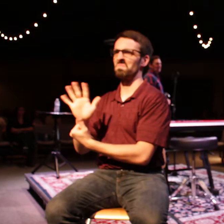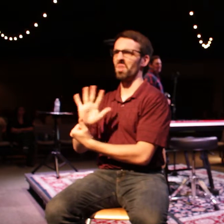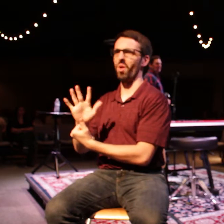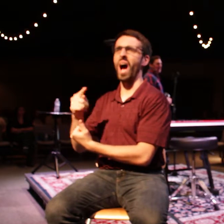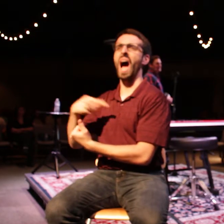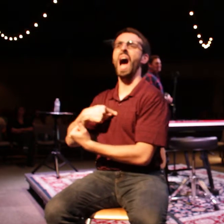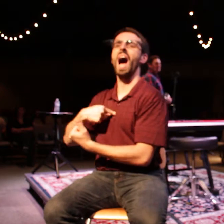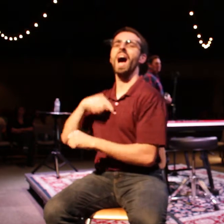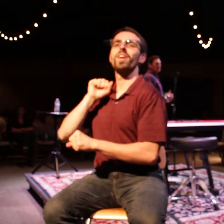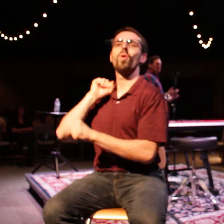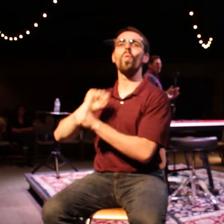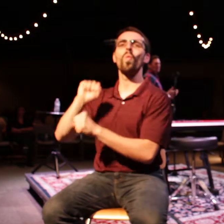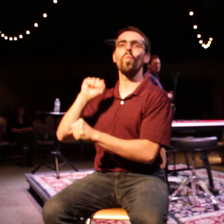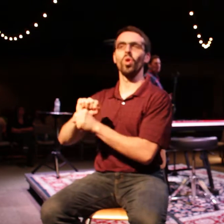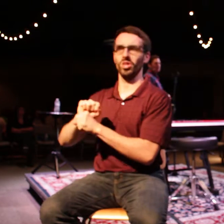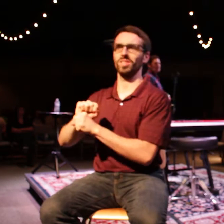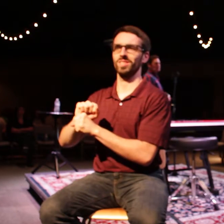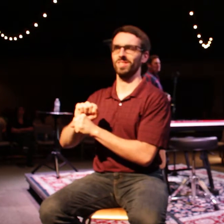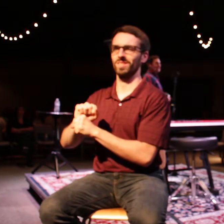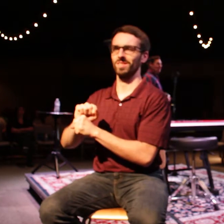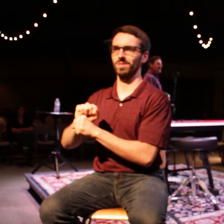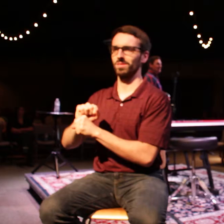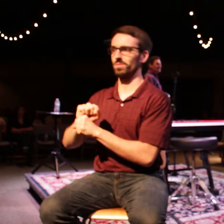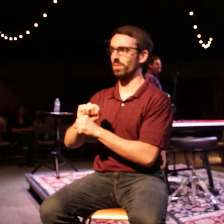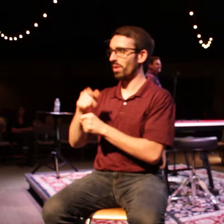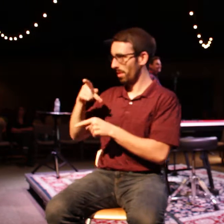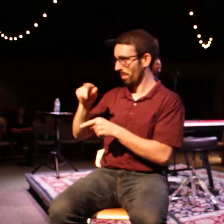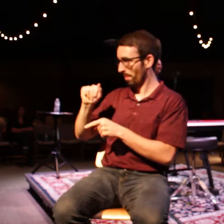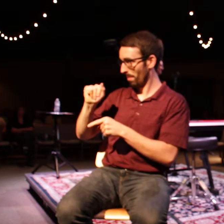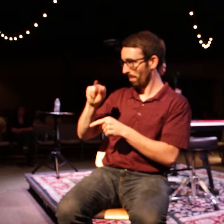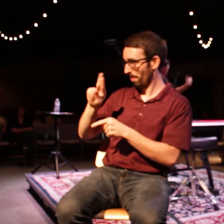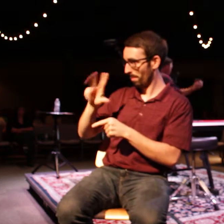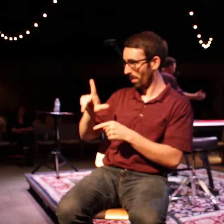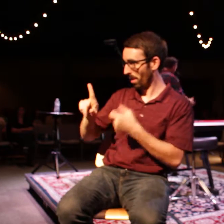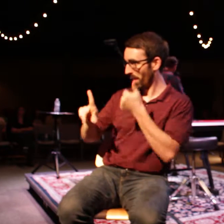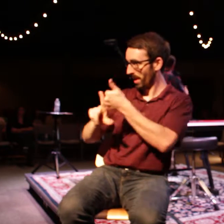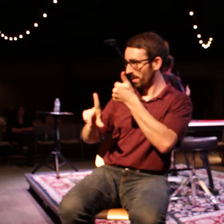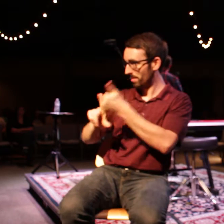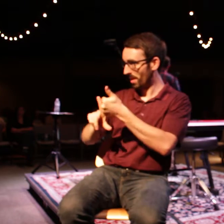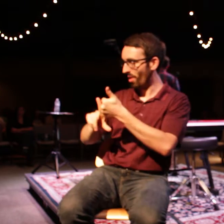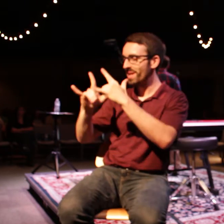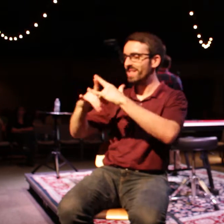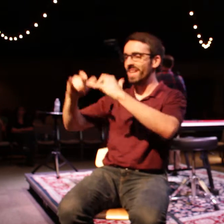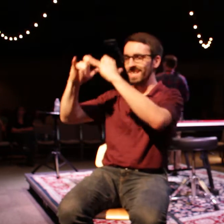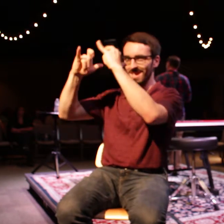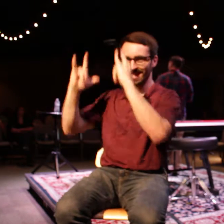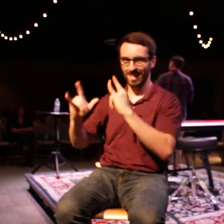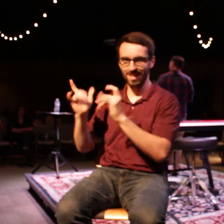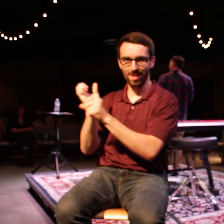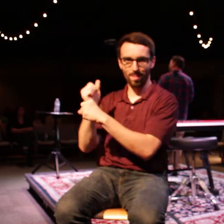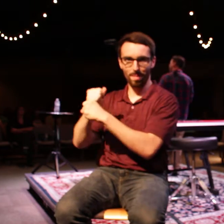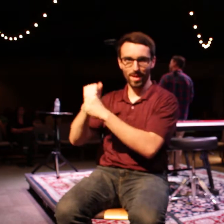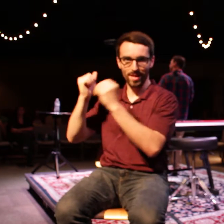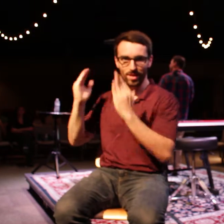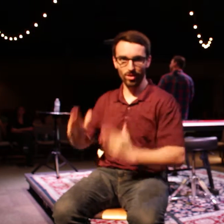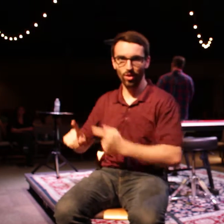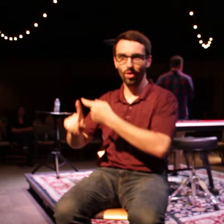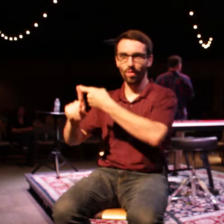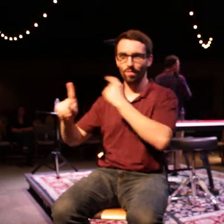In fact, what we know about Paul is that he was a tent maker. In the area of Damascus, he came from a family where that's what they did. And so he was